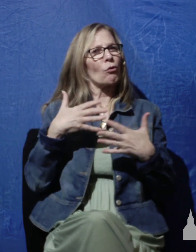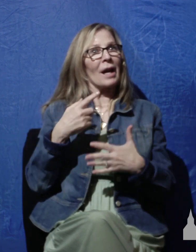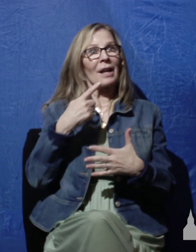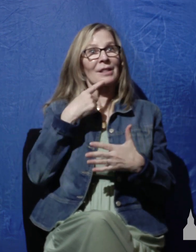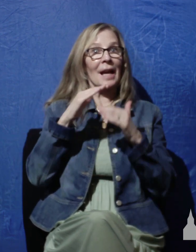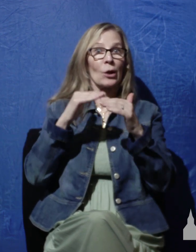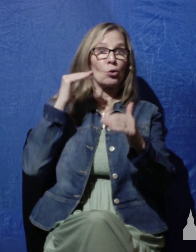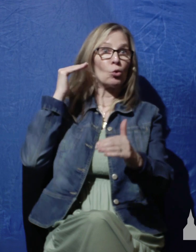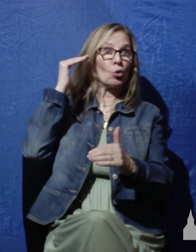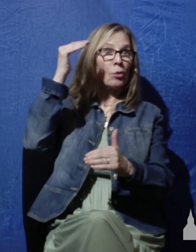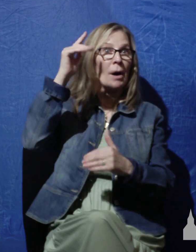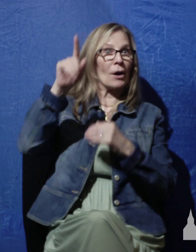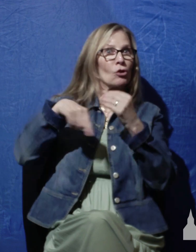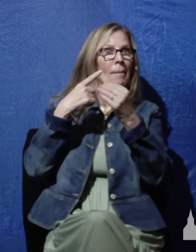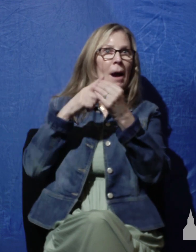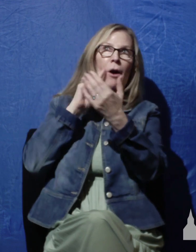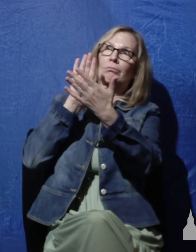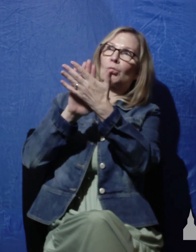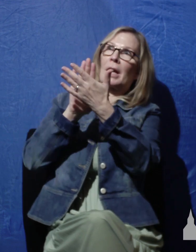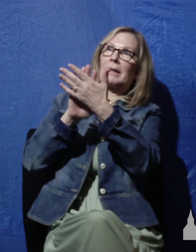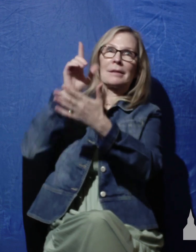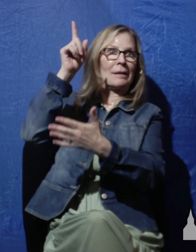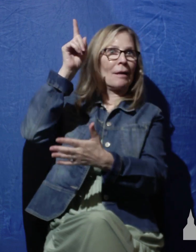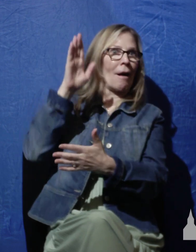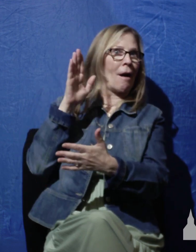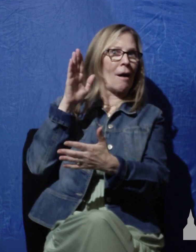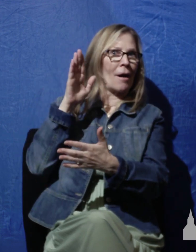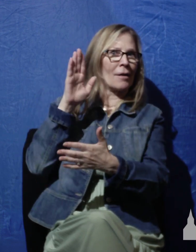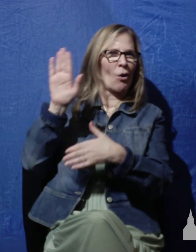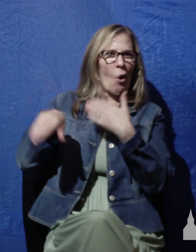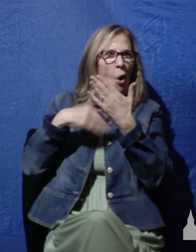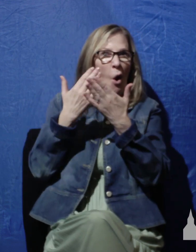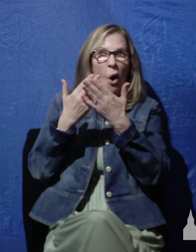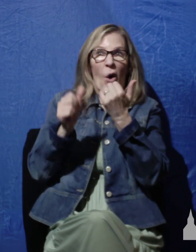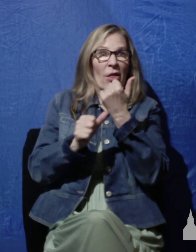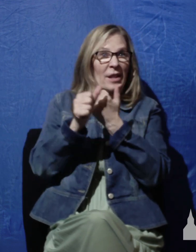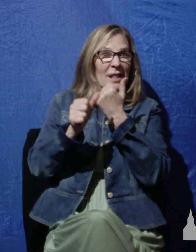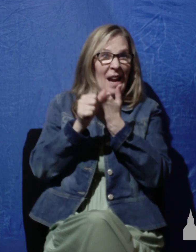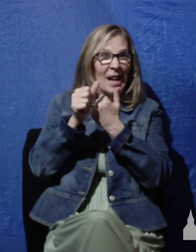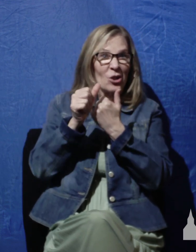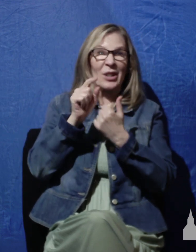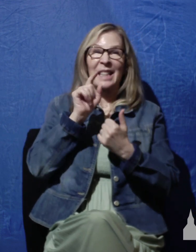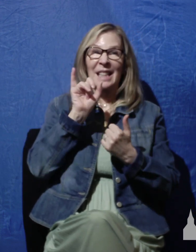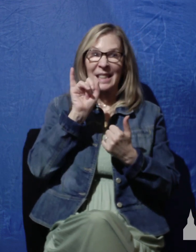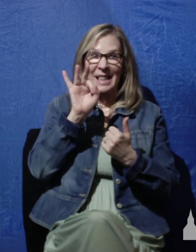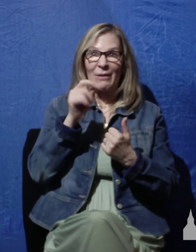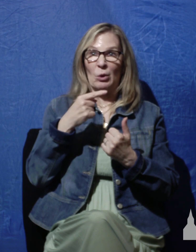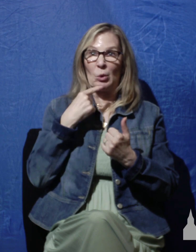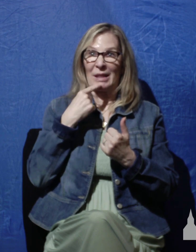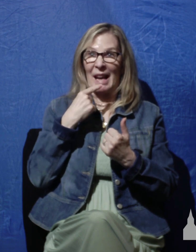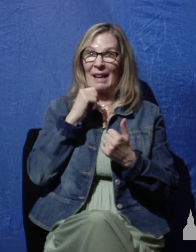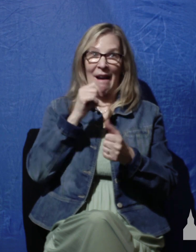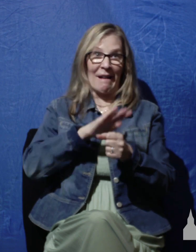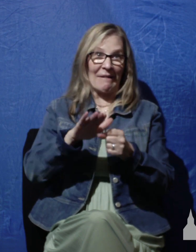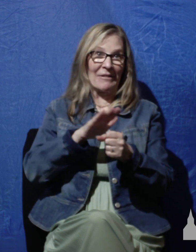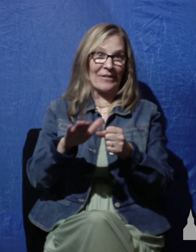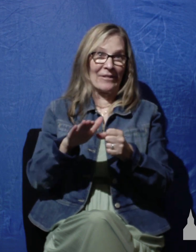much of the praises of God. All the danger is of saying too little. He was absolutely right.